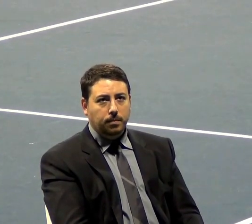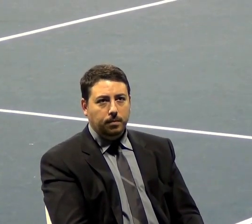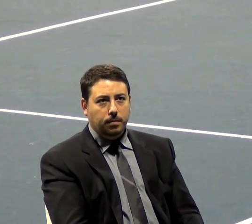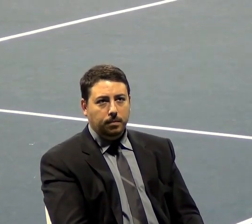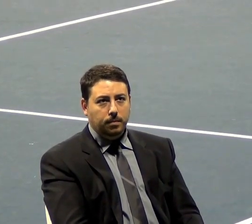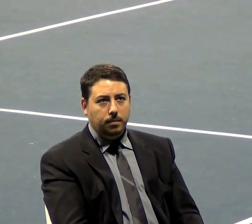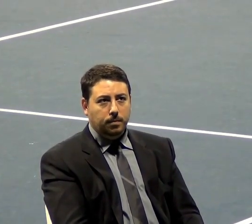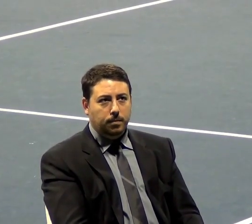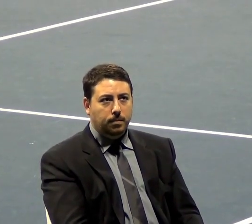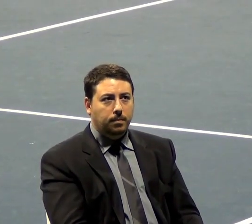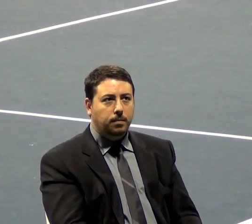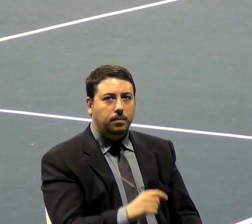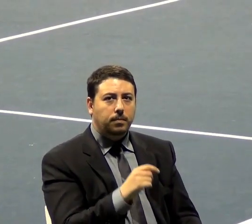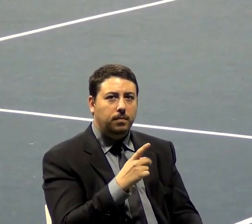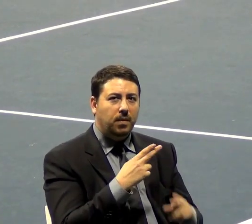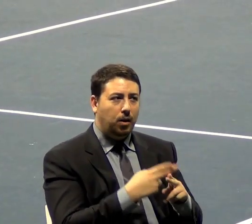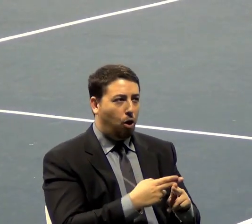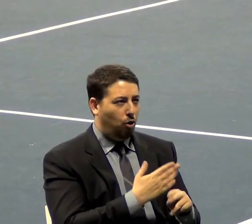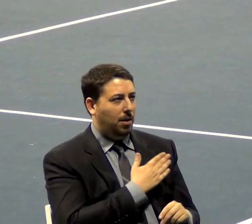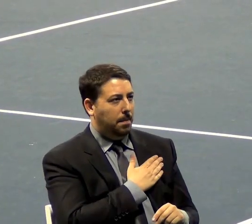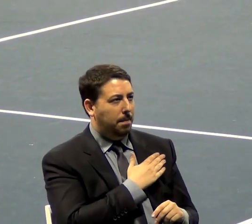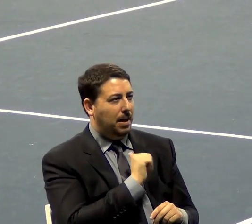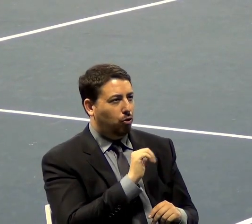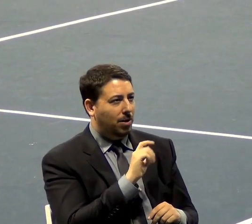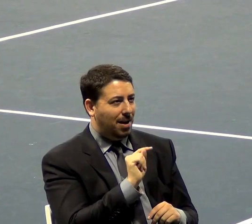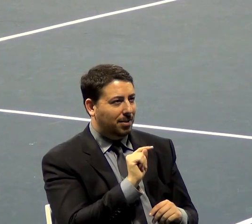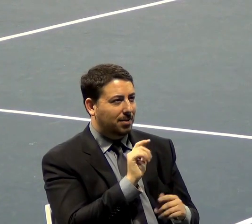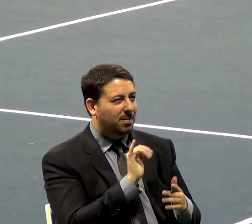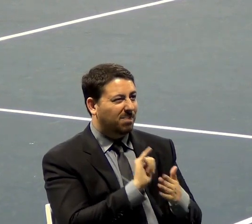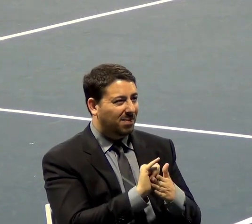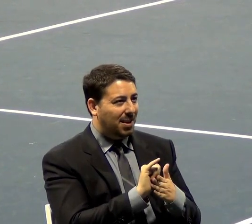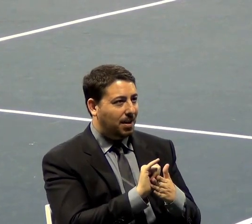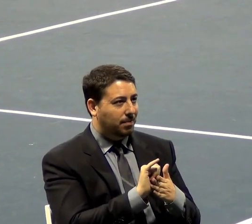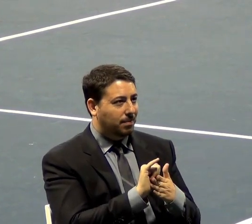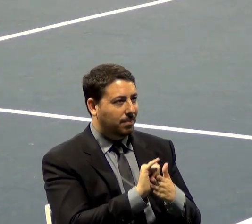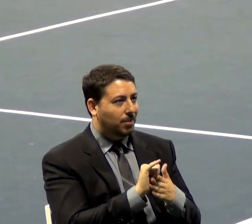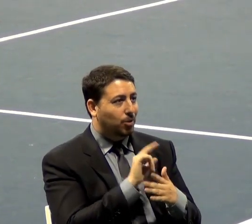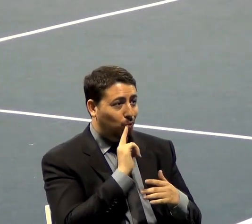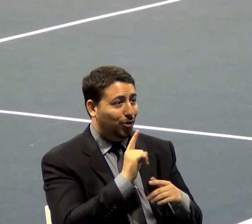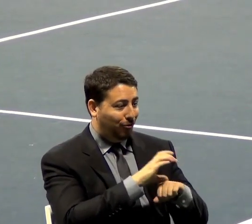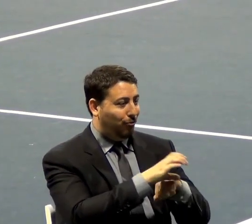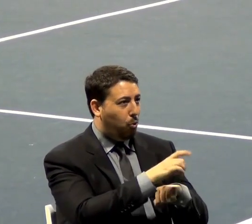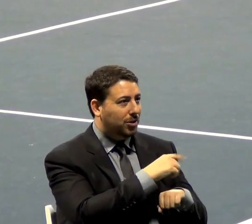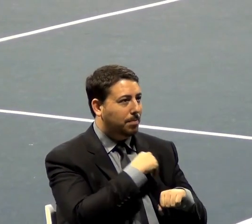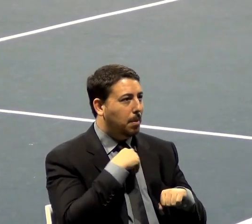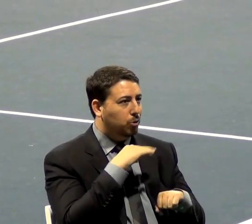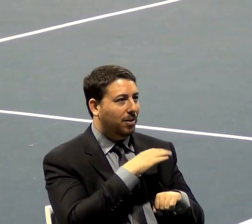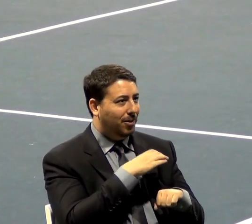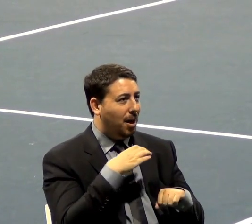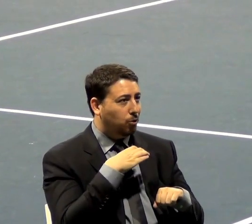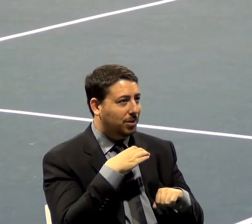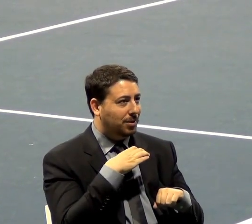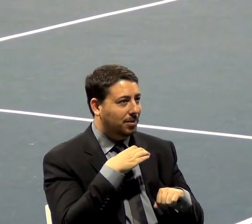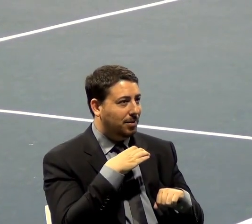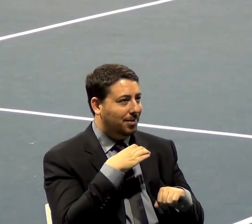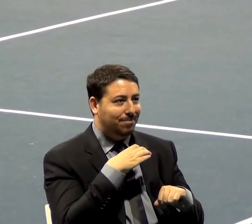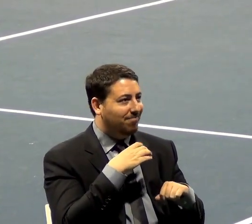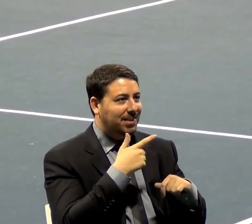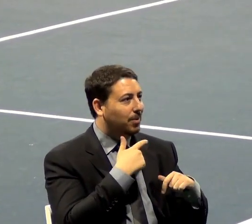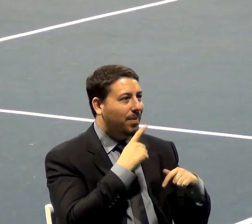So they call it the Patriot Act, and that just adds fuels to making the members of Congress, you know, reluctant to vote against it. But they